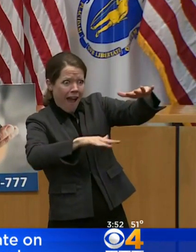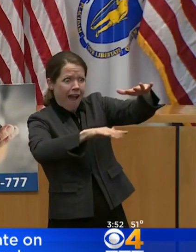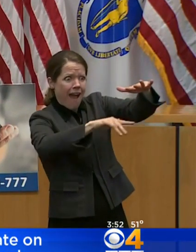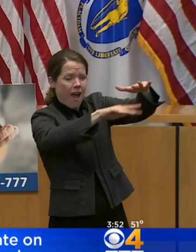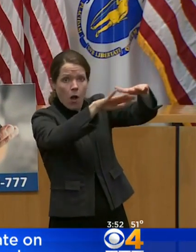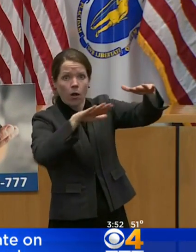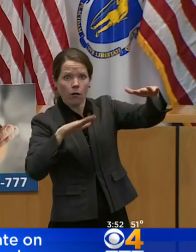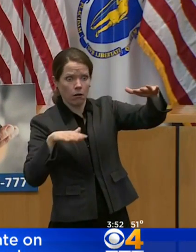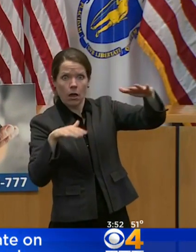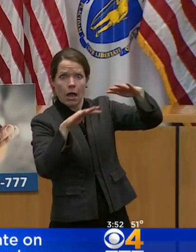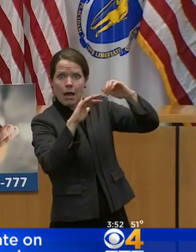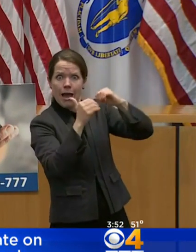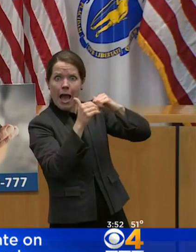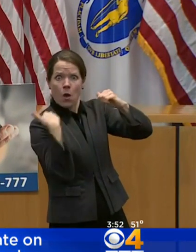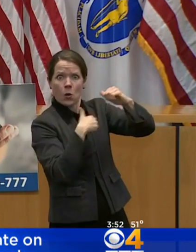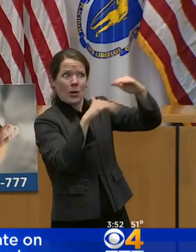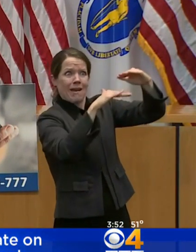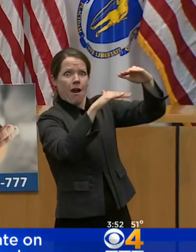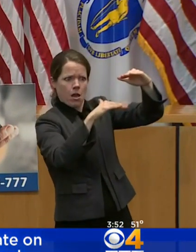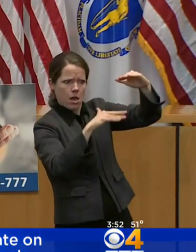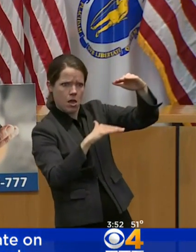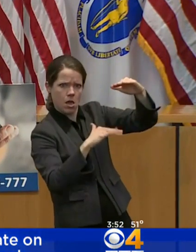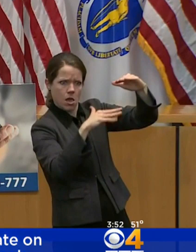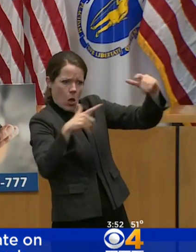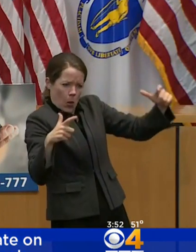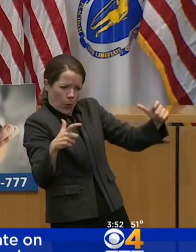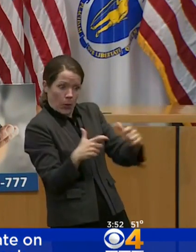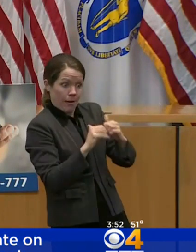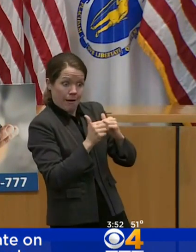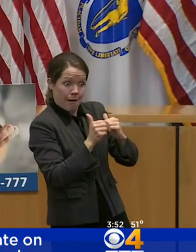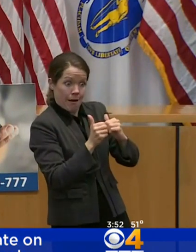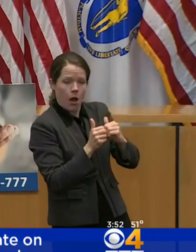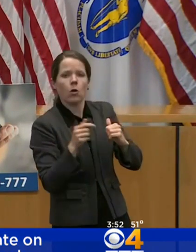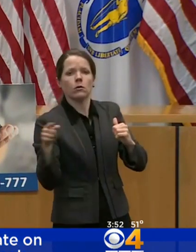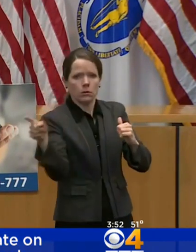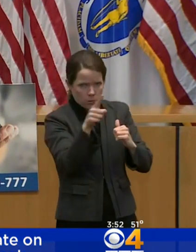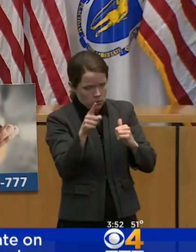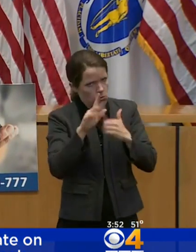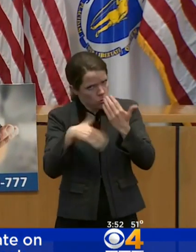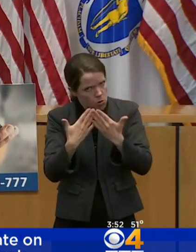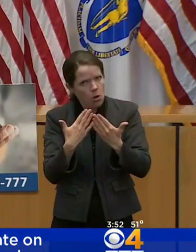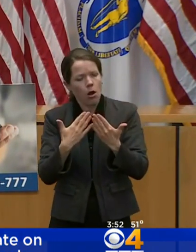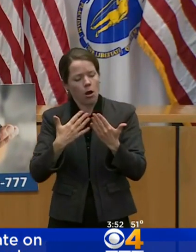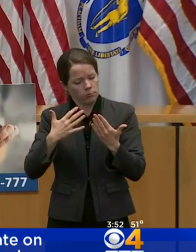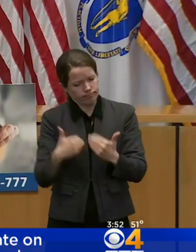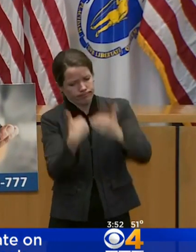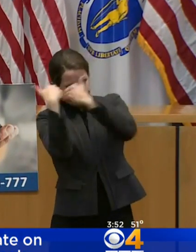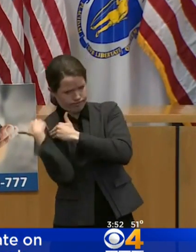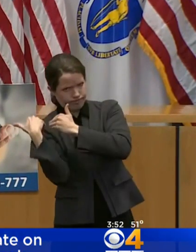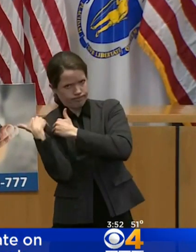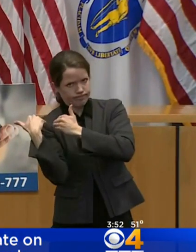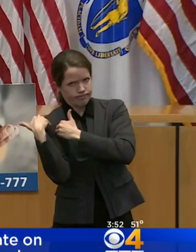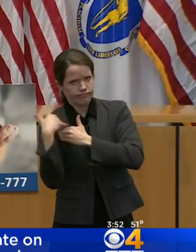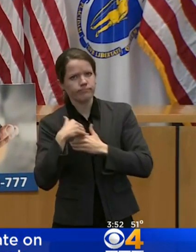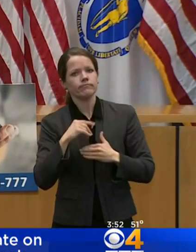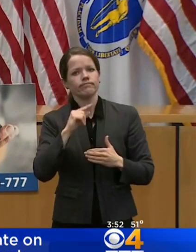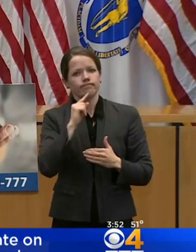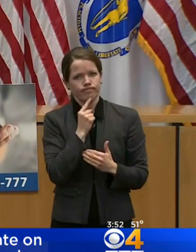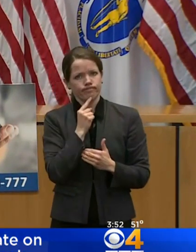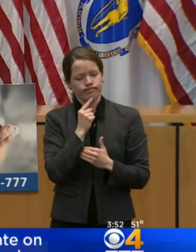important that everyone take that role seriously. Thank you. With that I'll turn it over to Secretary Sutters.